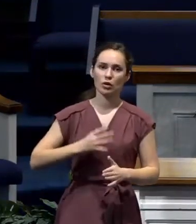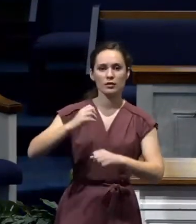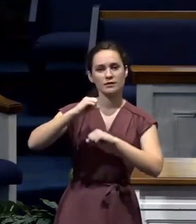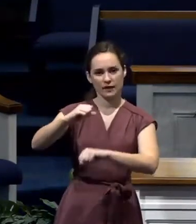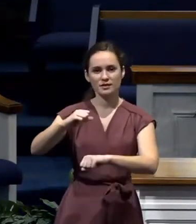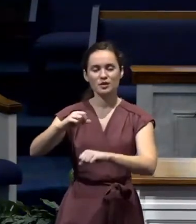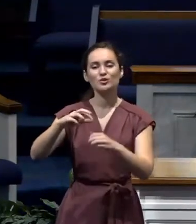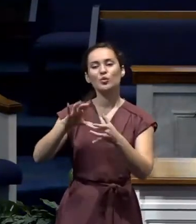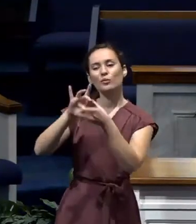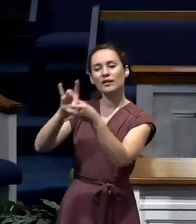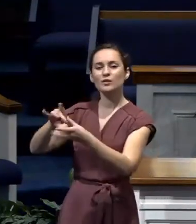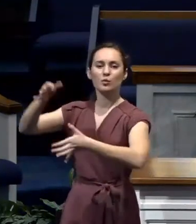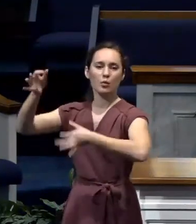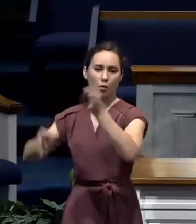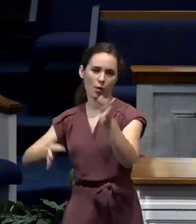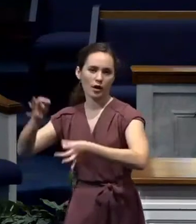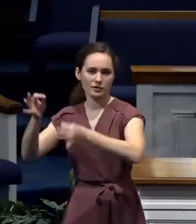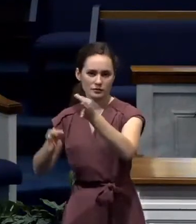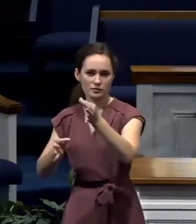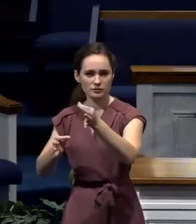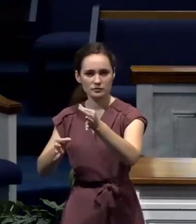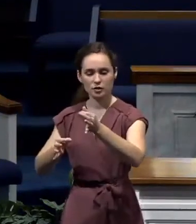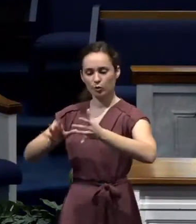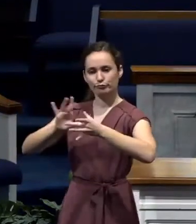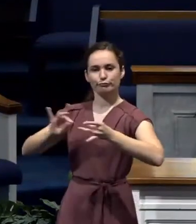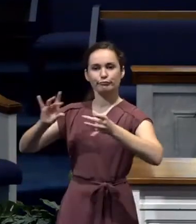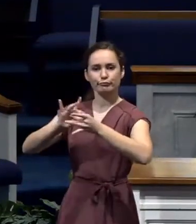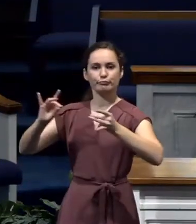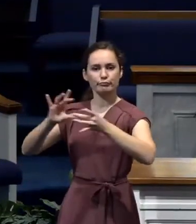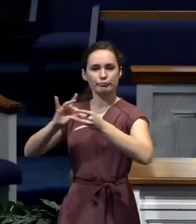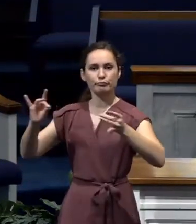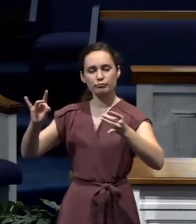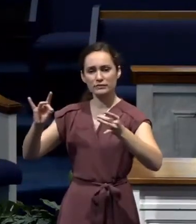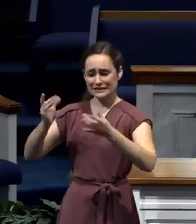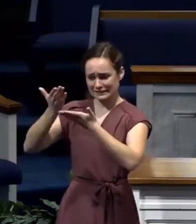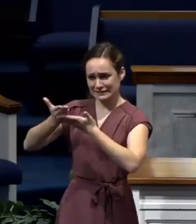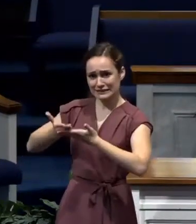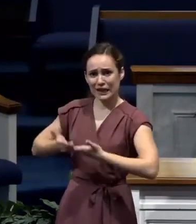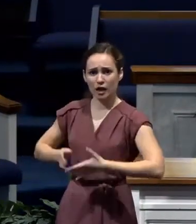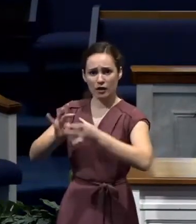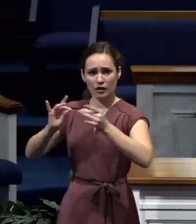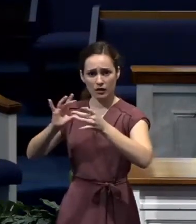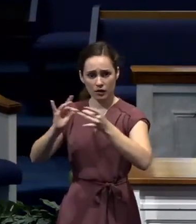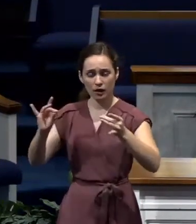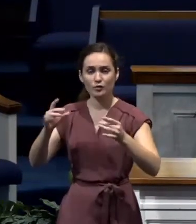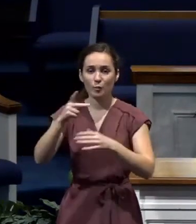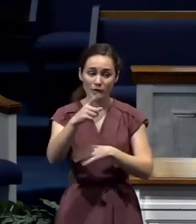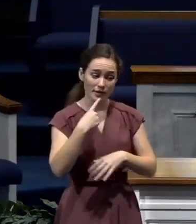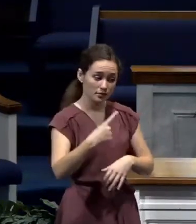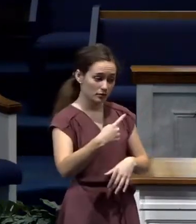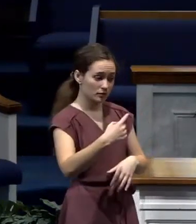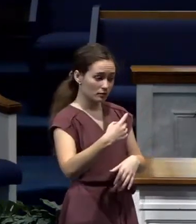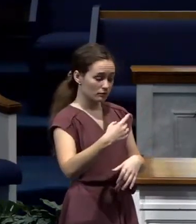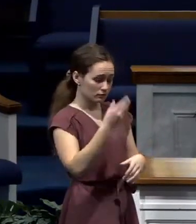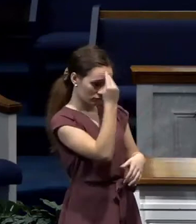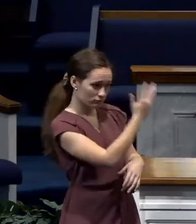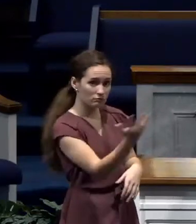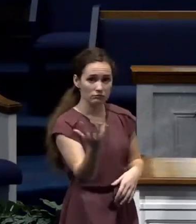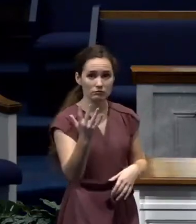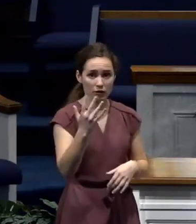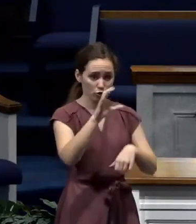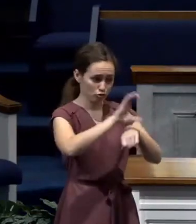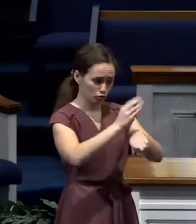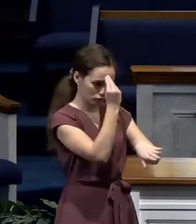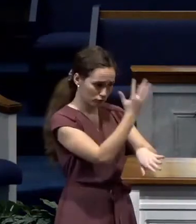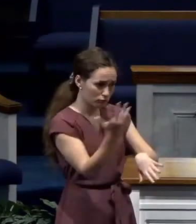court of law. And Paul says, I want you to know that when I go, when I'm called in to stand before Caesar, you're there with me. I'm bringing you with me there in my